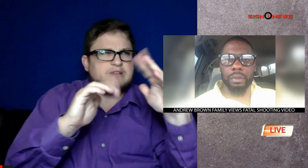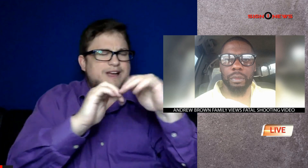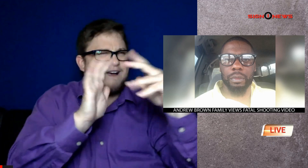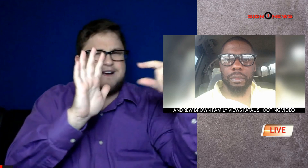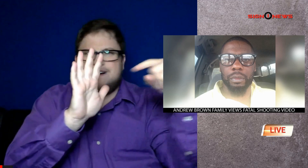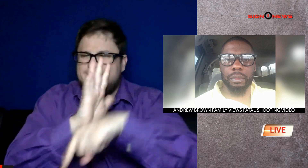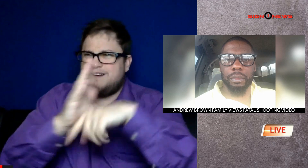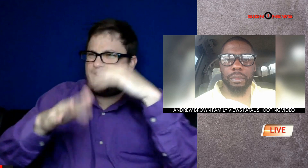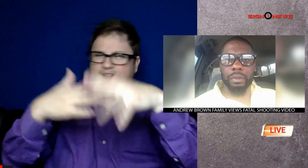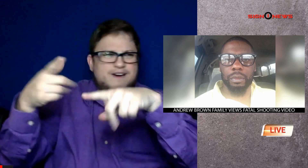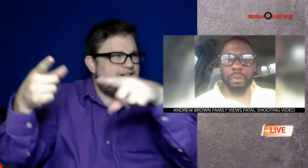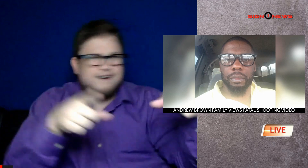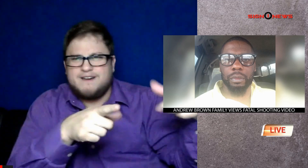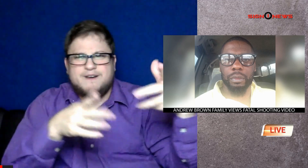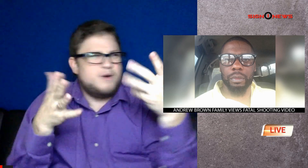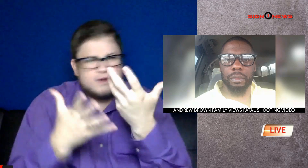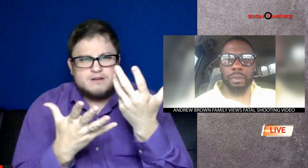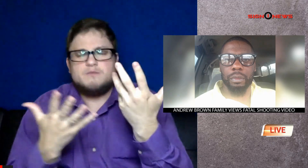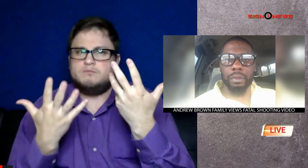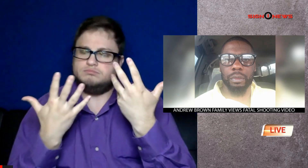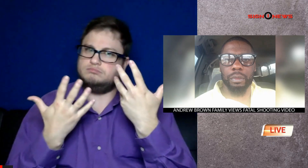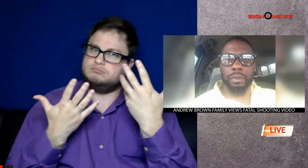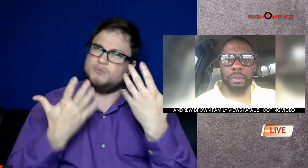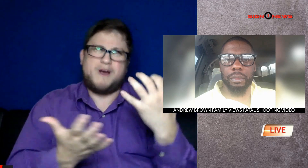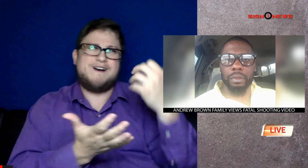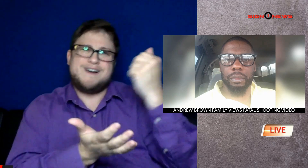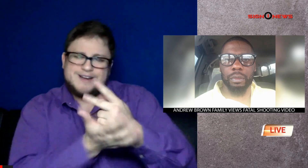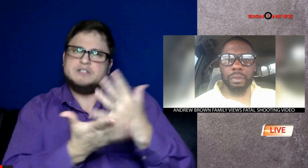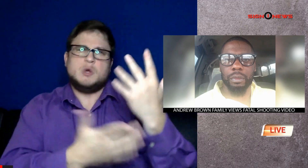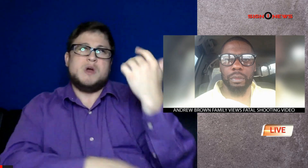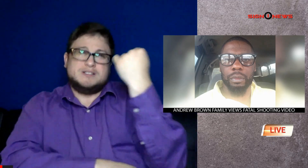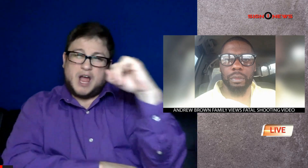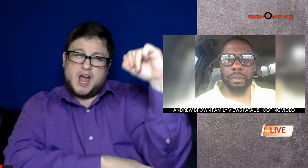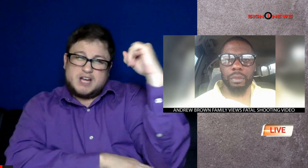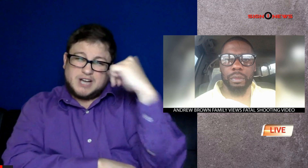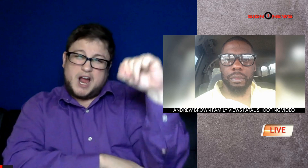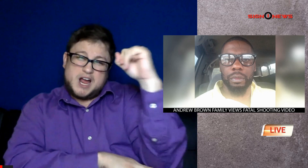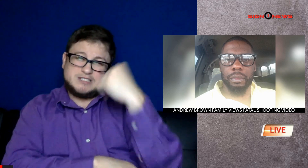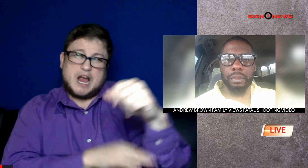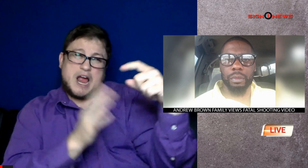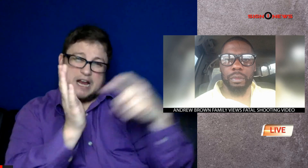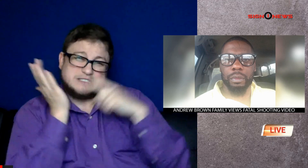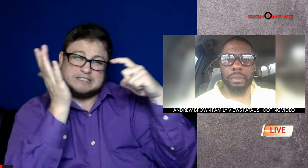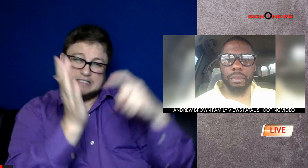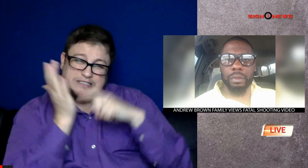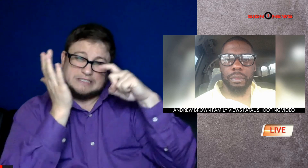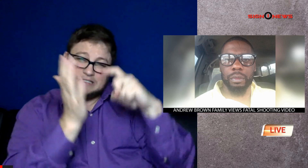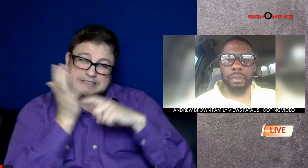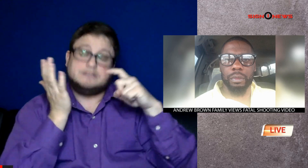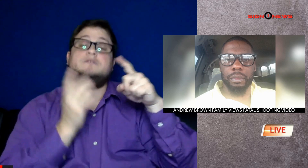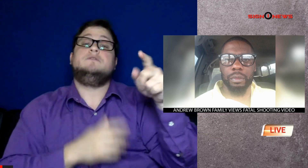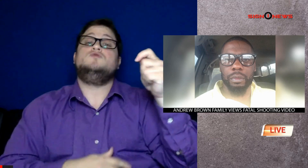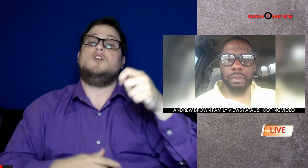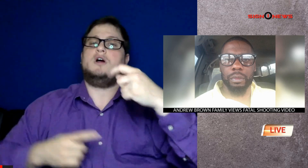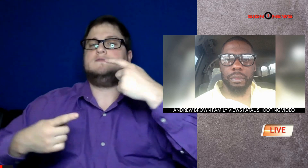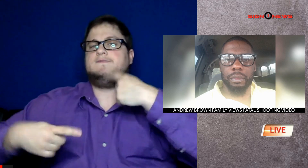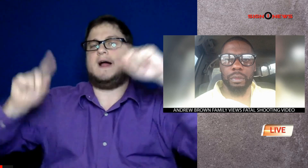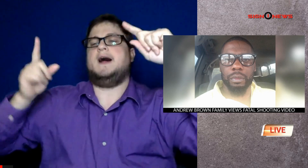Brown Jr. to see 20 additional minutes of body camera video of Brown's